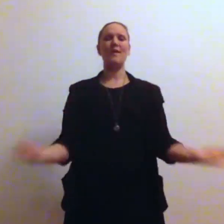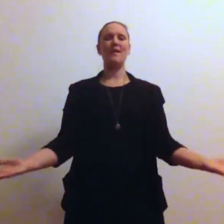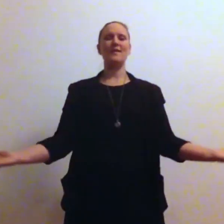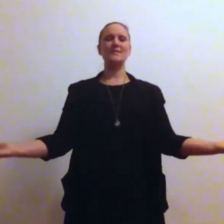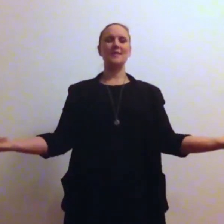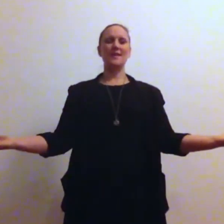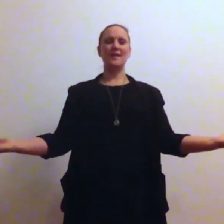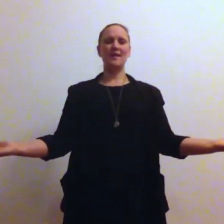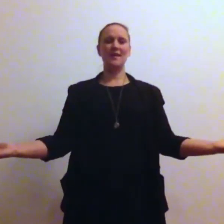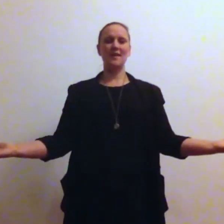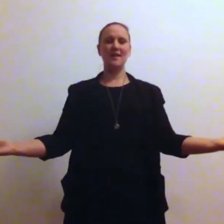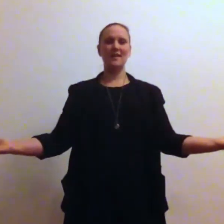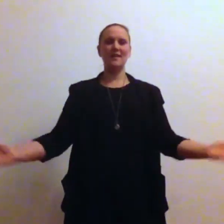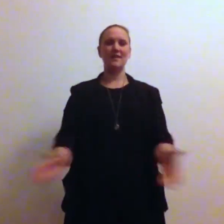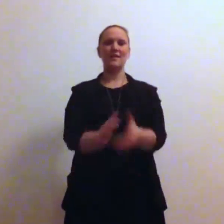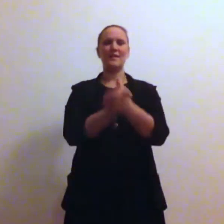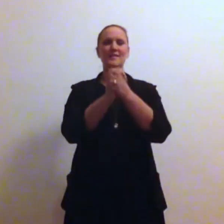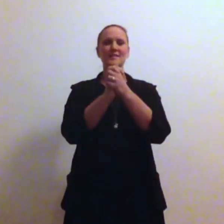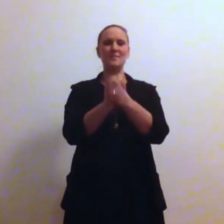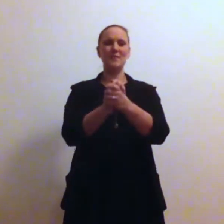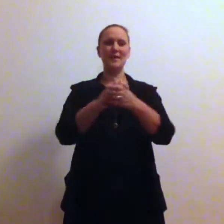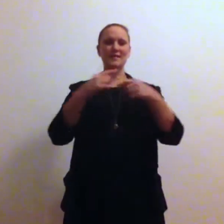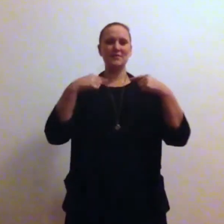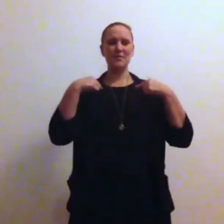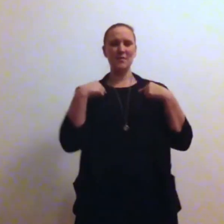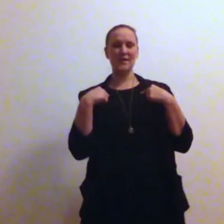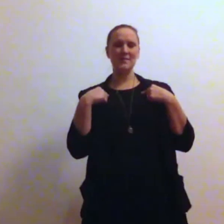London is the place for me.